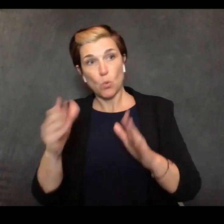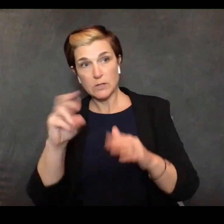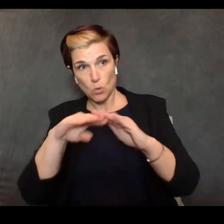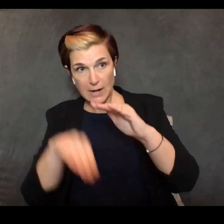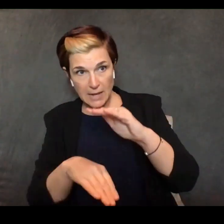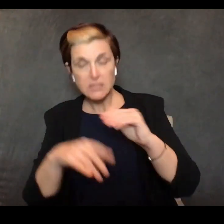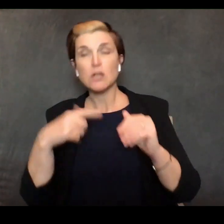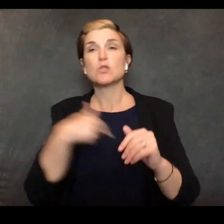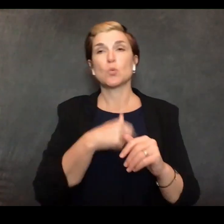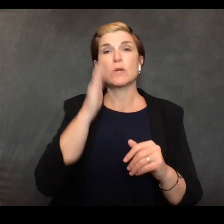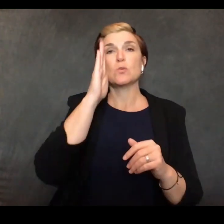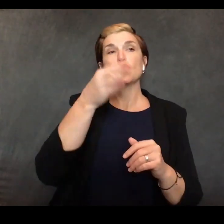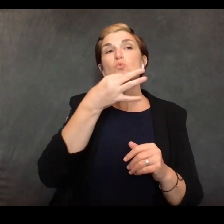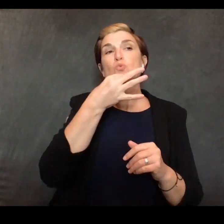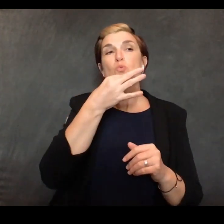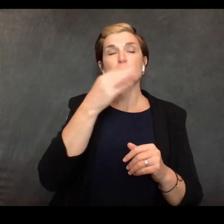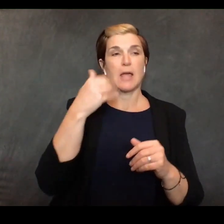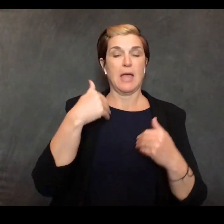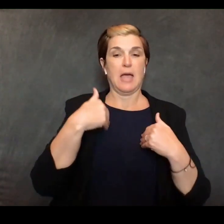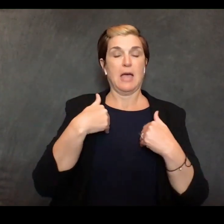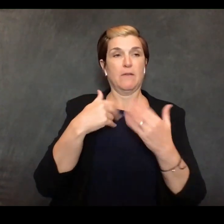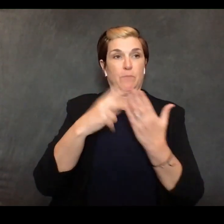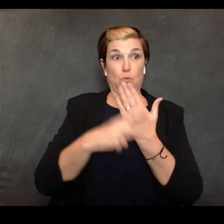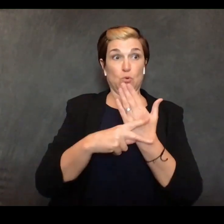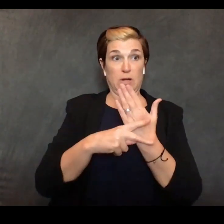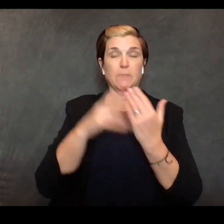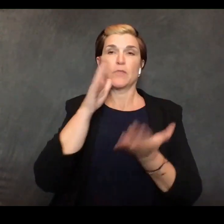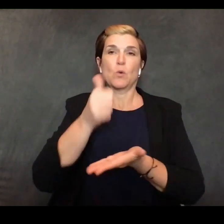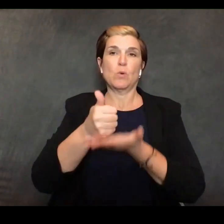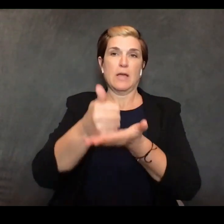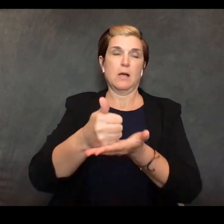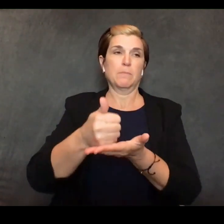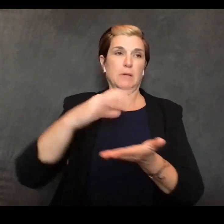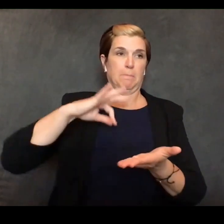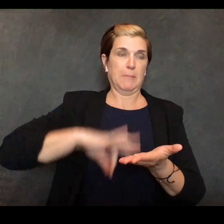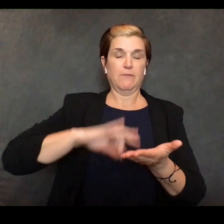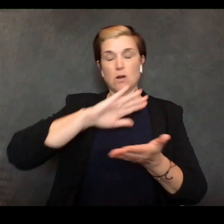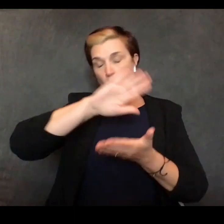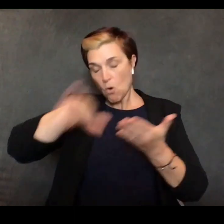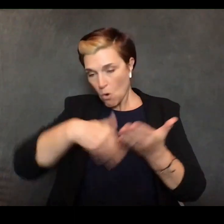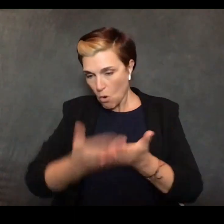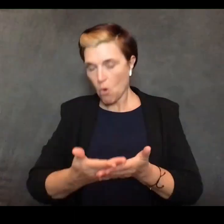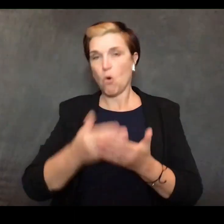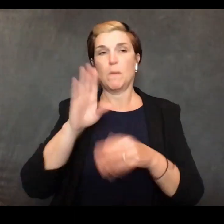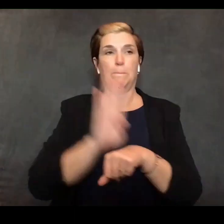that uh... helps all businesses small and medium-sized businesses of 500 and less uh...